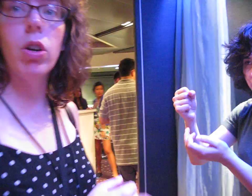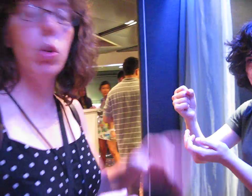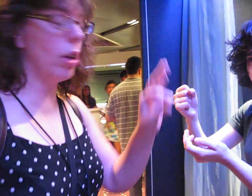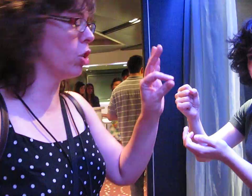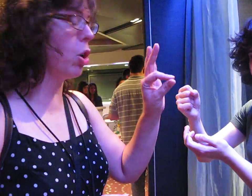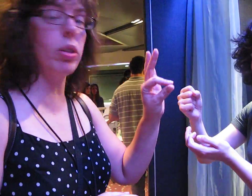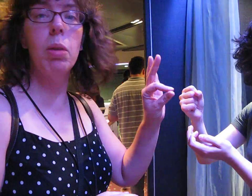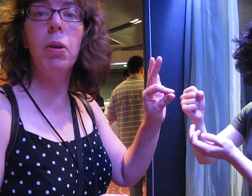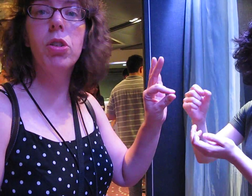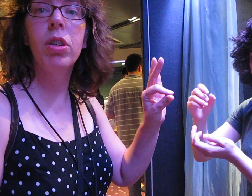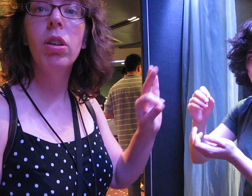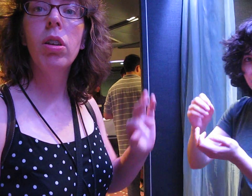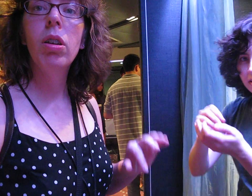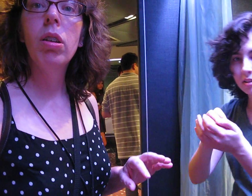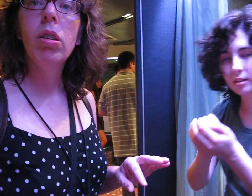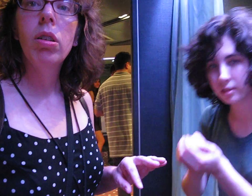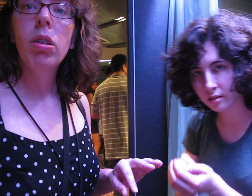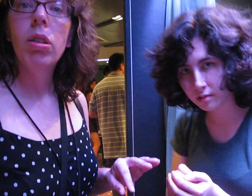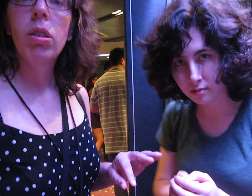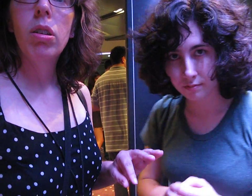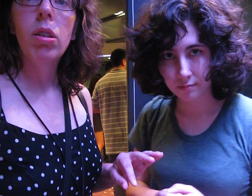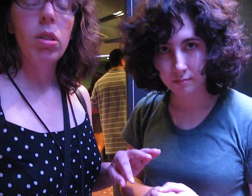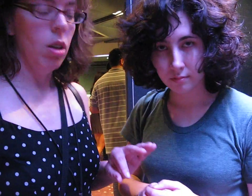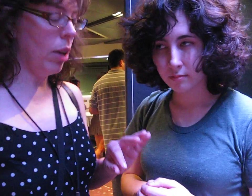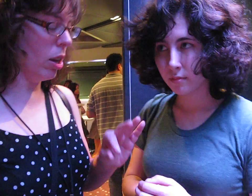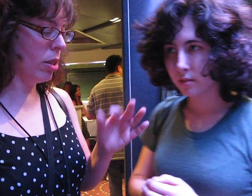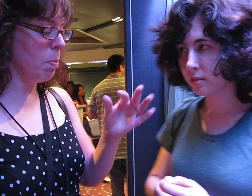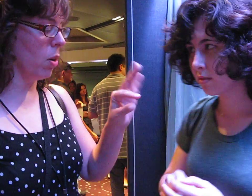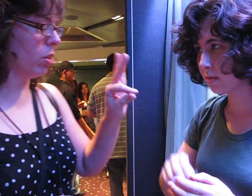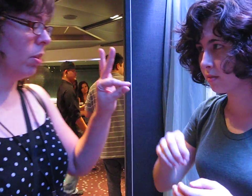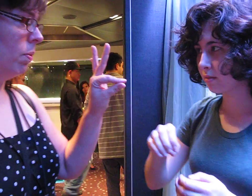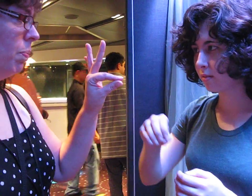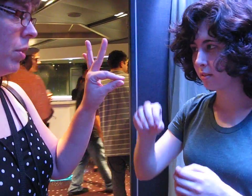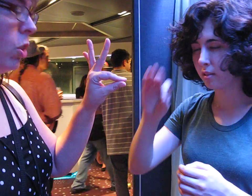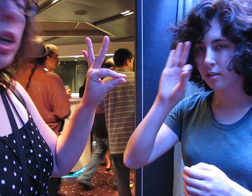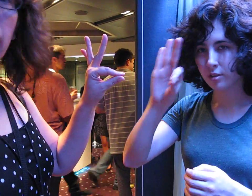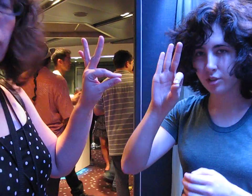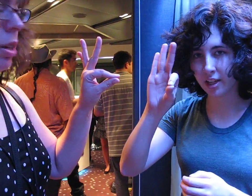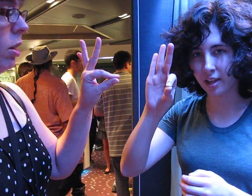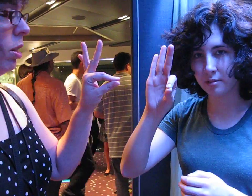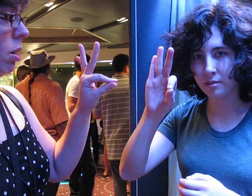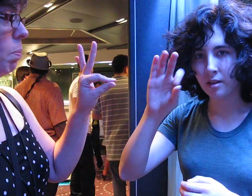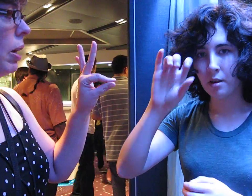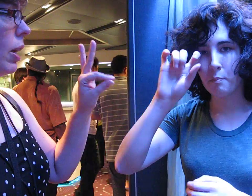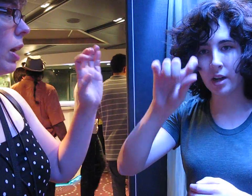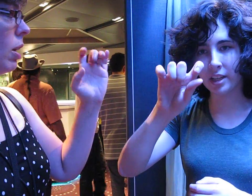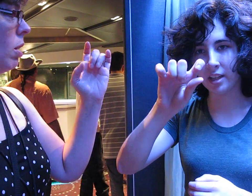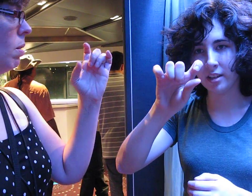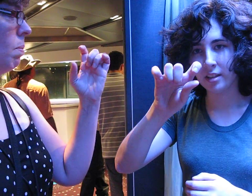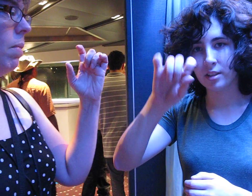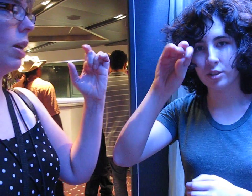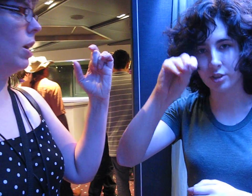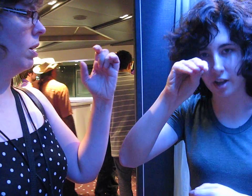You want us to show the symbols? Okay, uh, whatever. Okay, symbols. like video games. Chicken. Chicken. Monkey. Monkey. Duck.